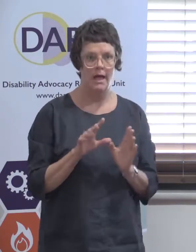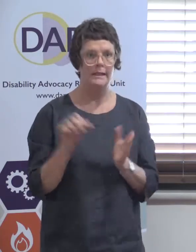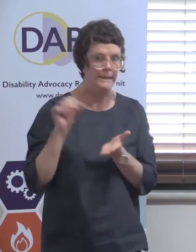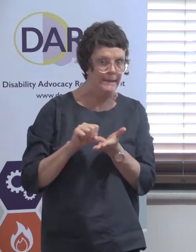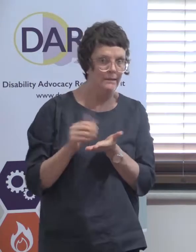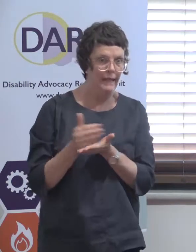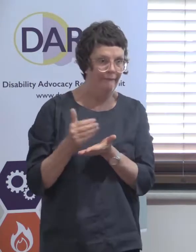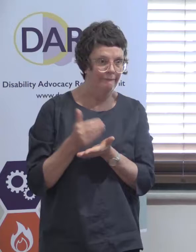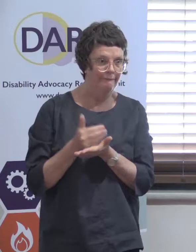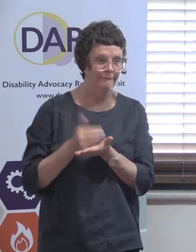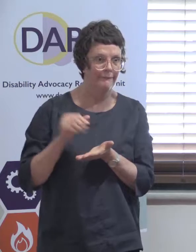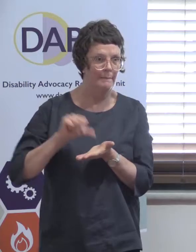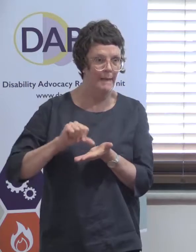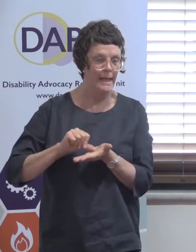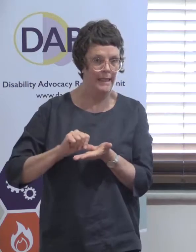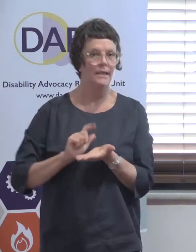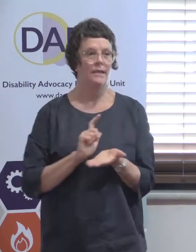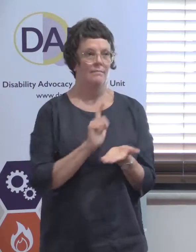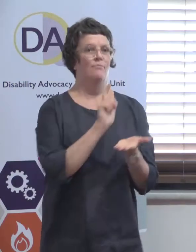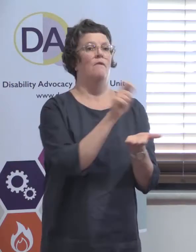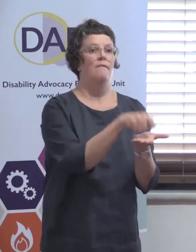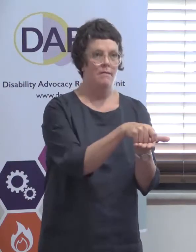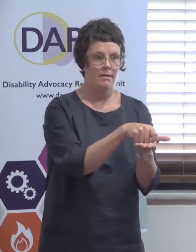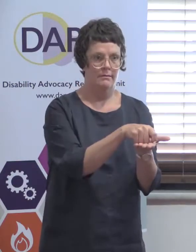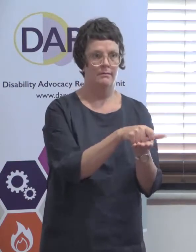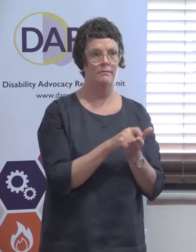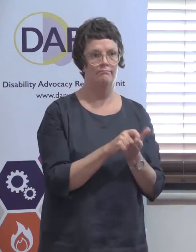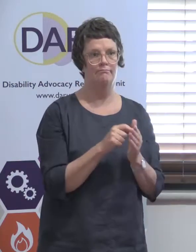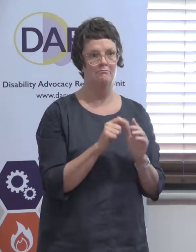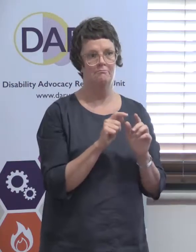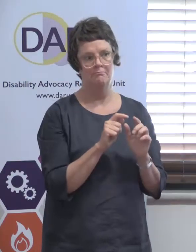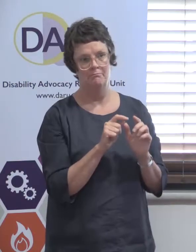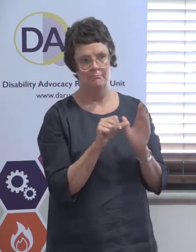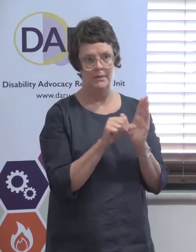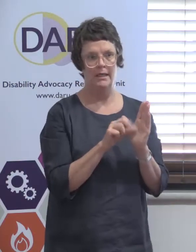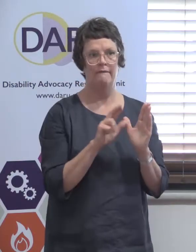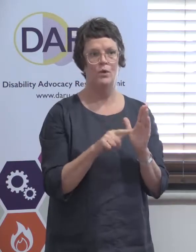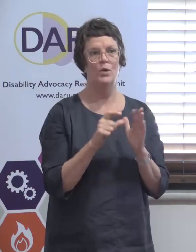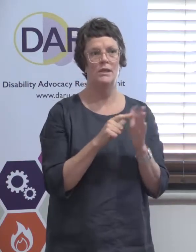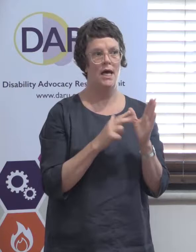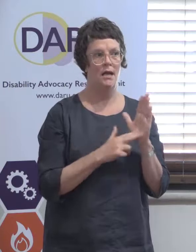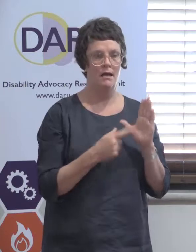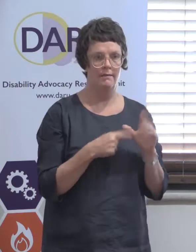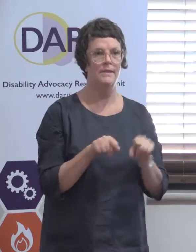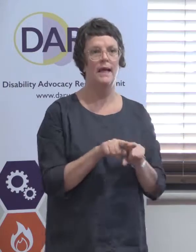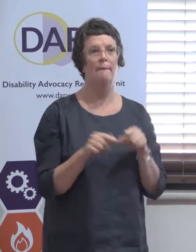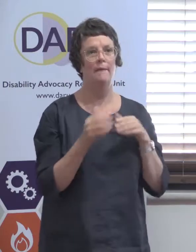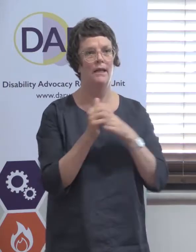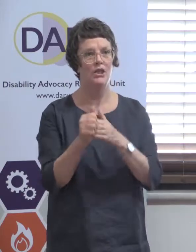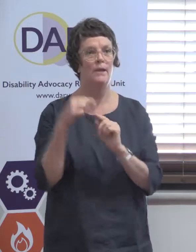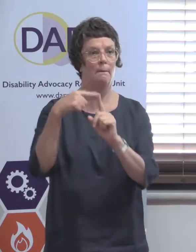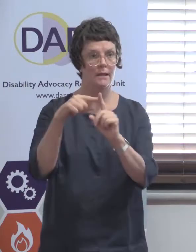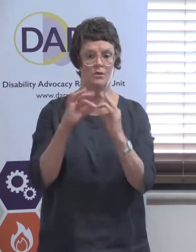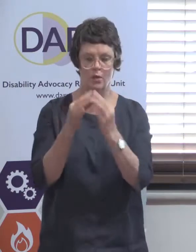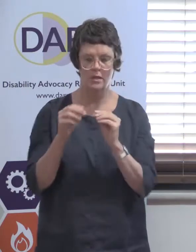coins and provided some money to Dana. Leadership Plus did the same. They gathered some money